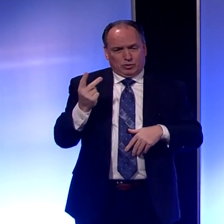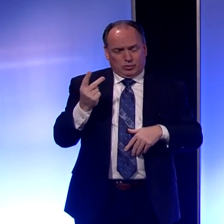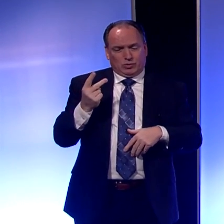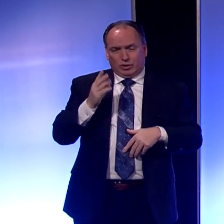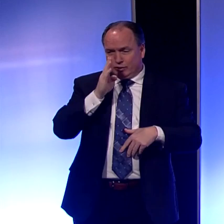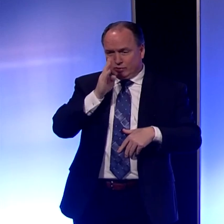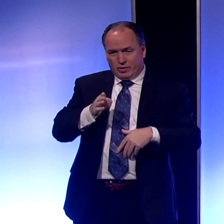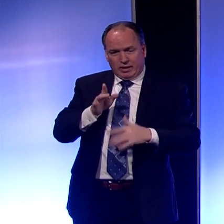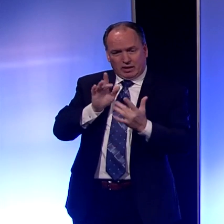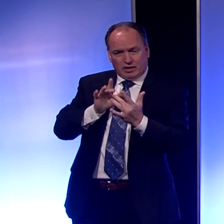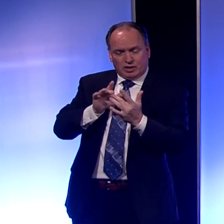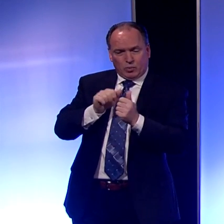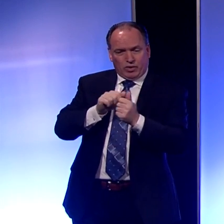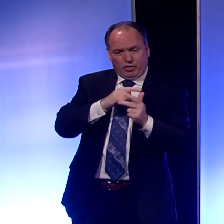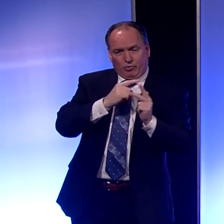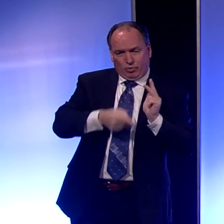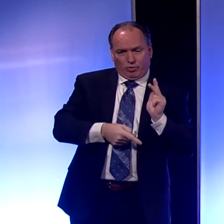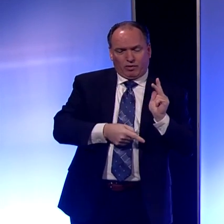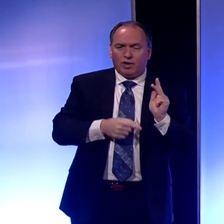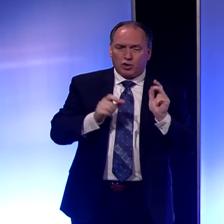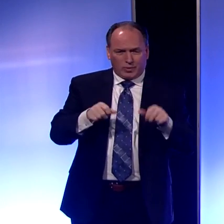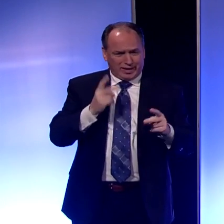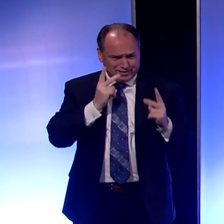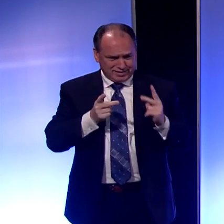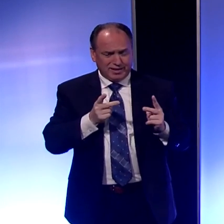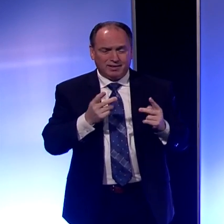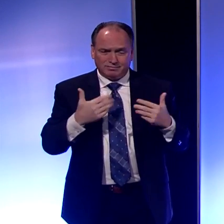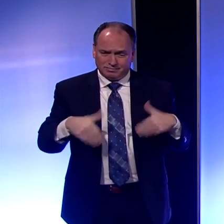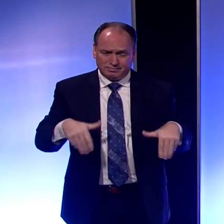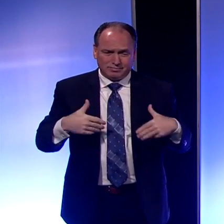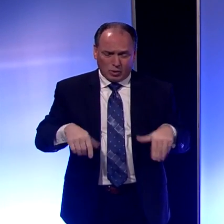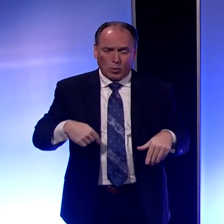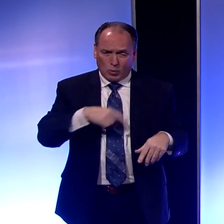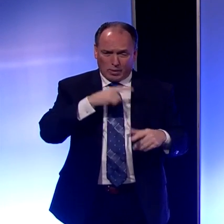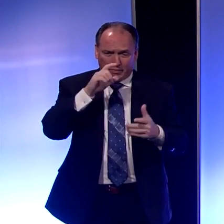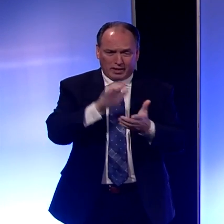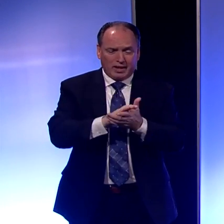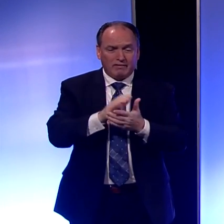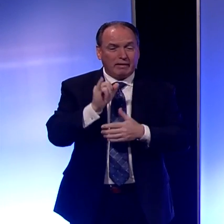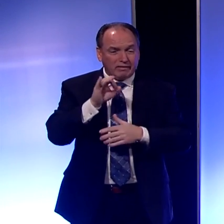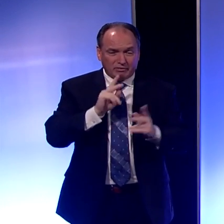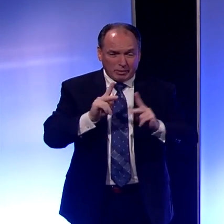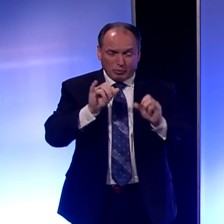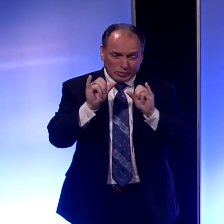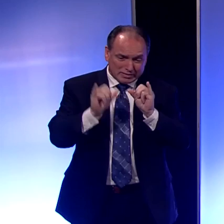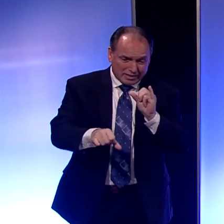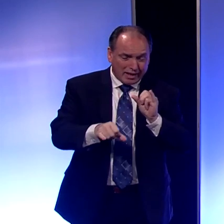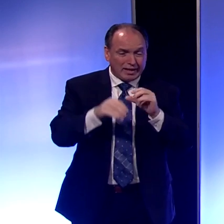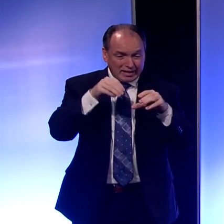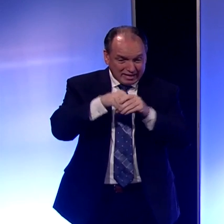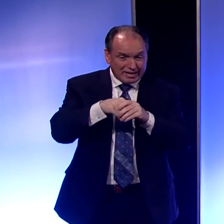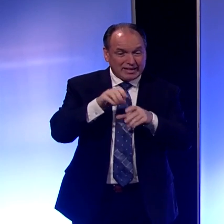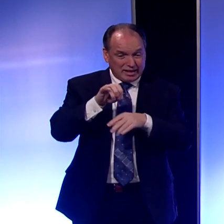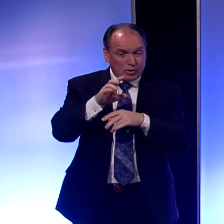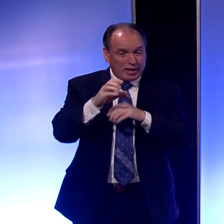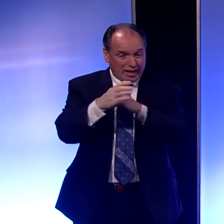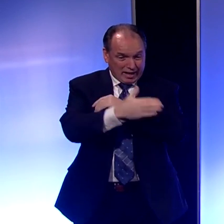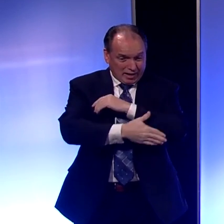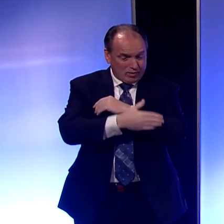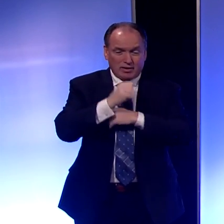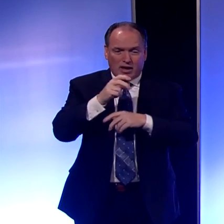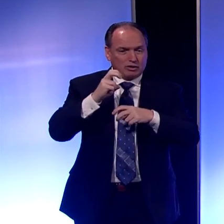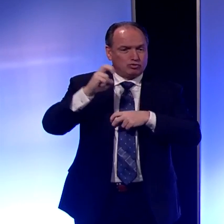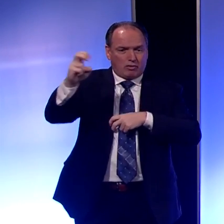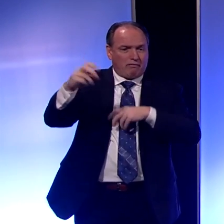three individuals. So as you can see, we believe if people would stay in Erie County and not travel